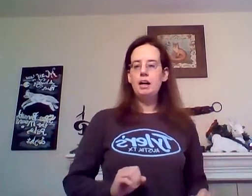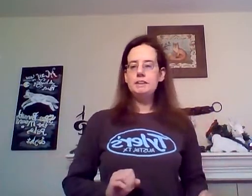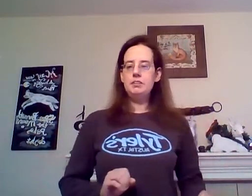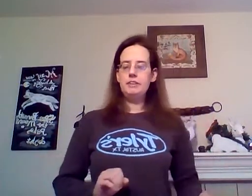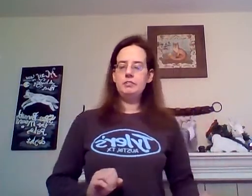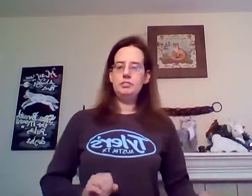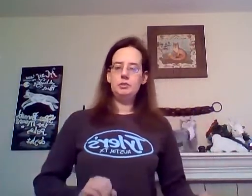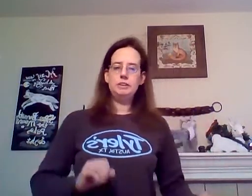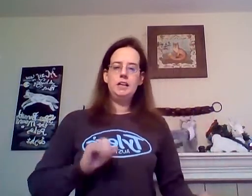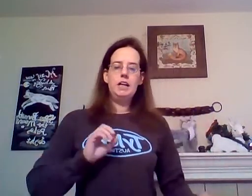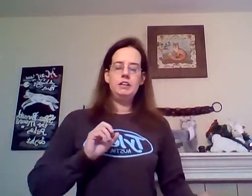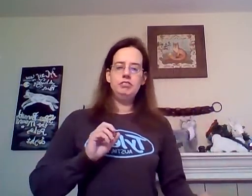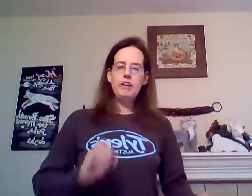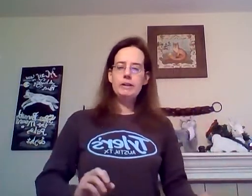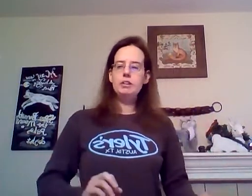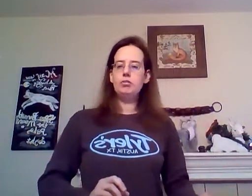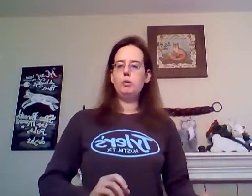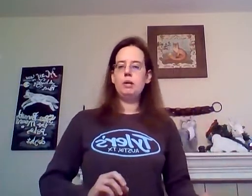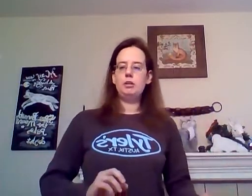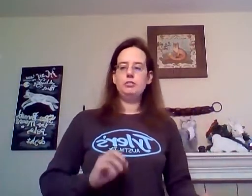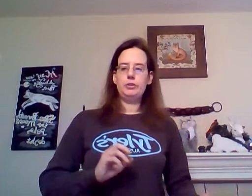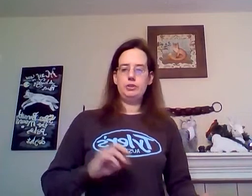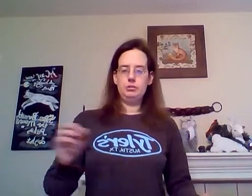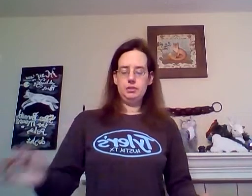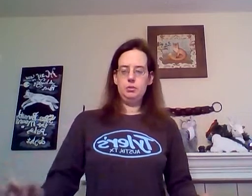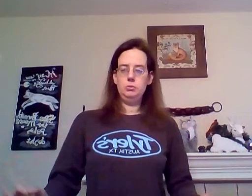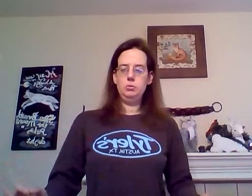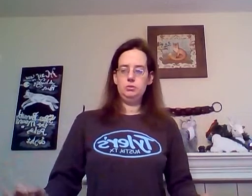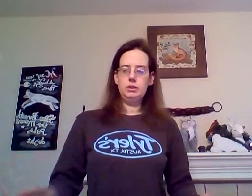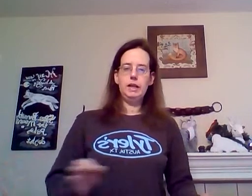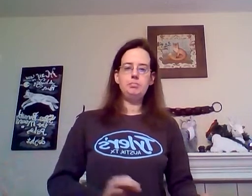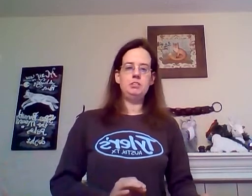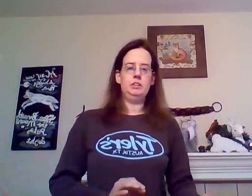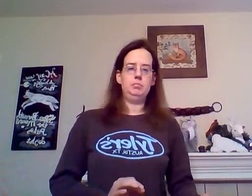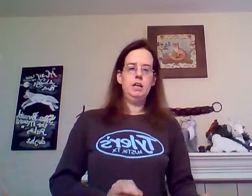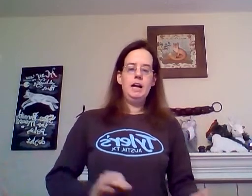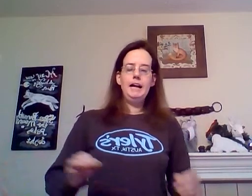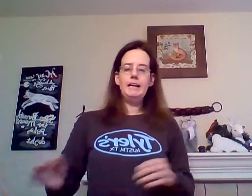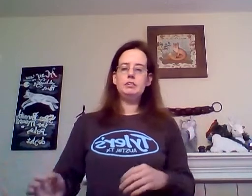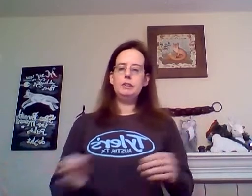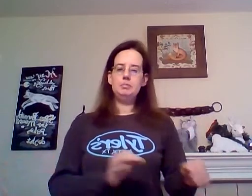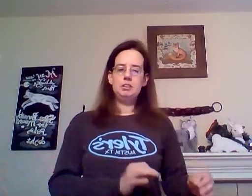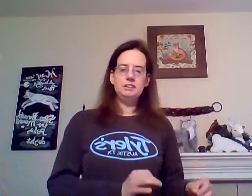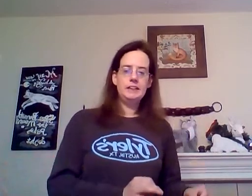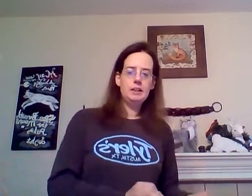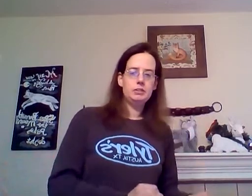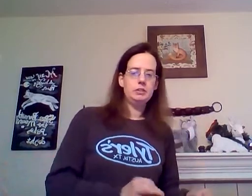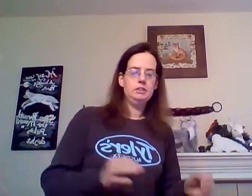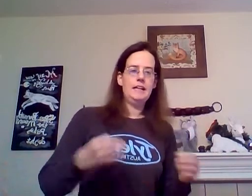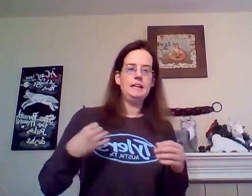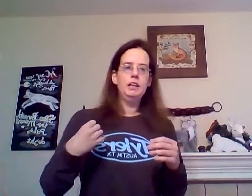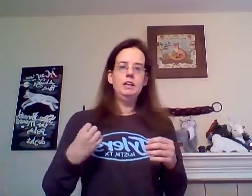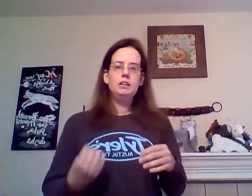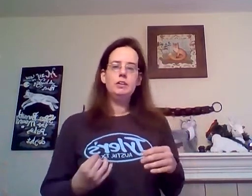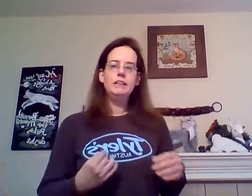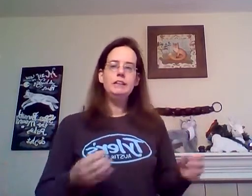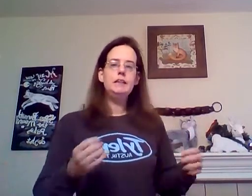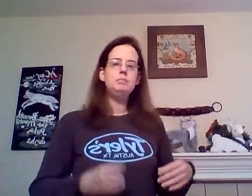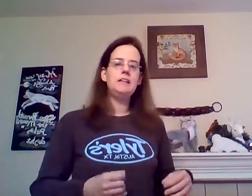positive influence a very good role model for those who look up to him and look up to his characters and you know he keeps